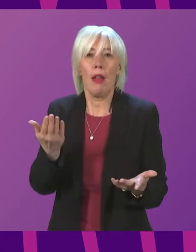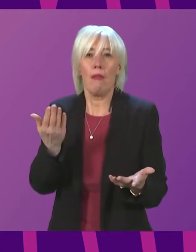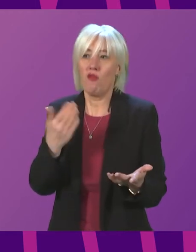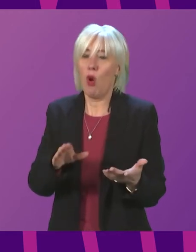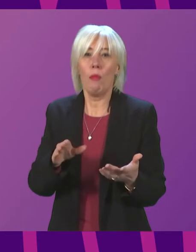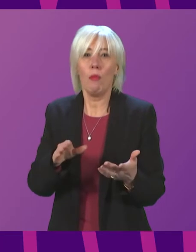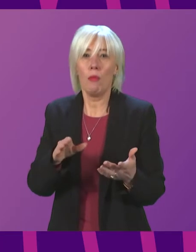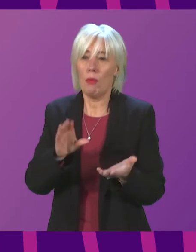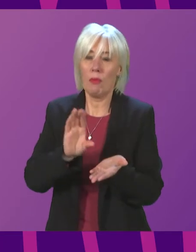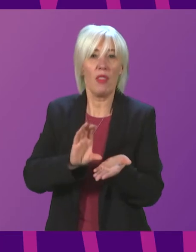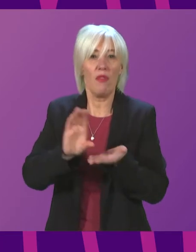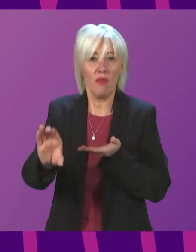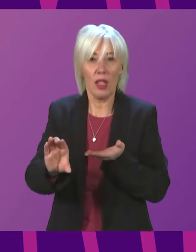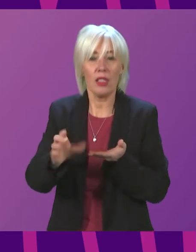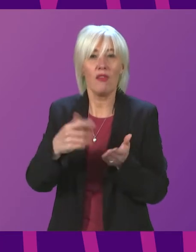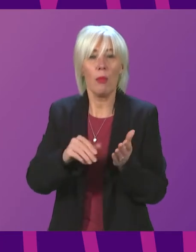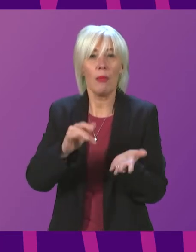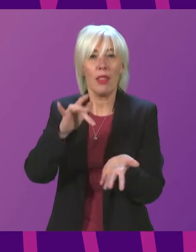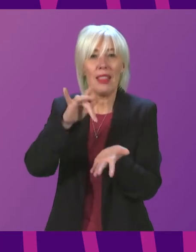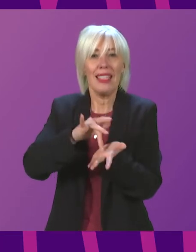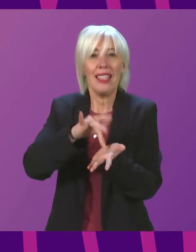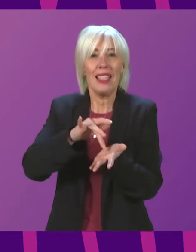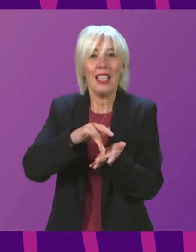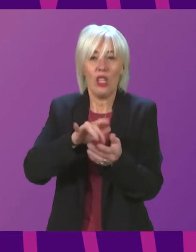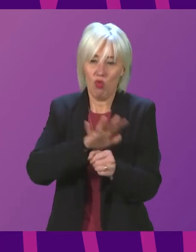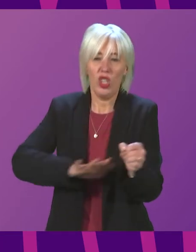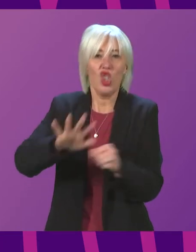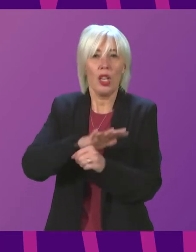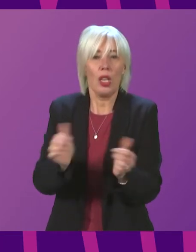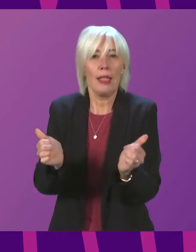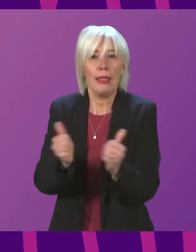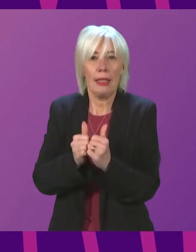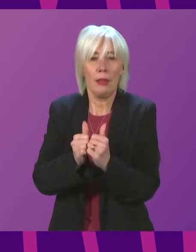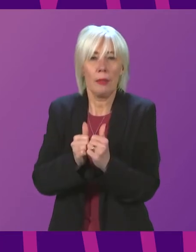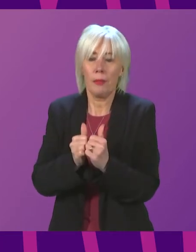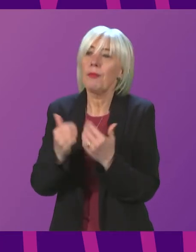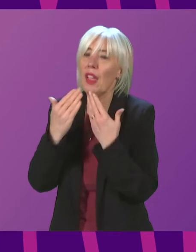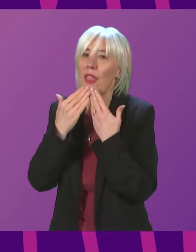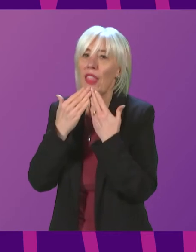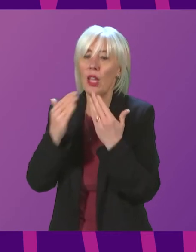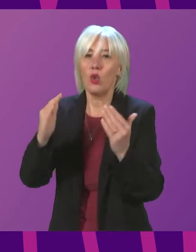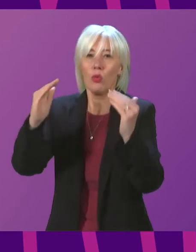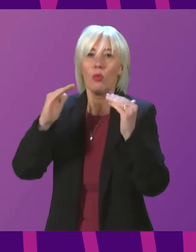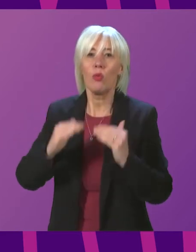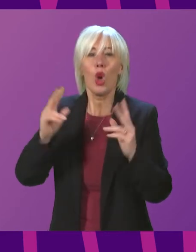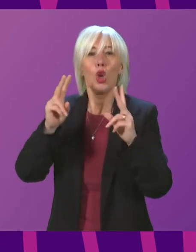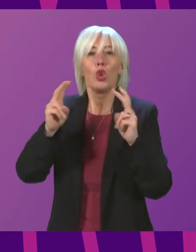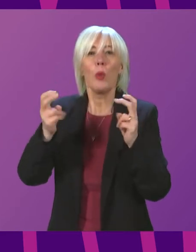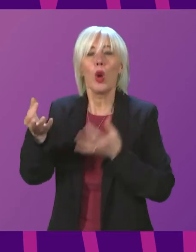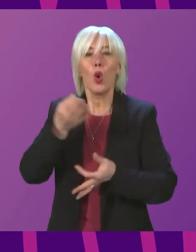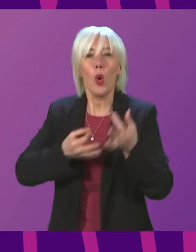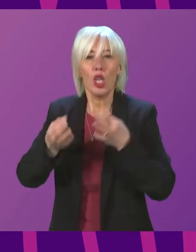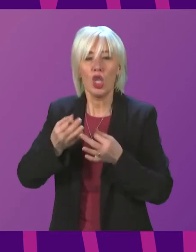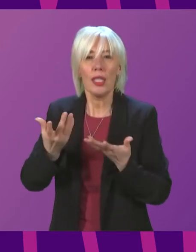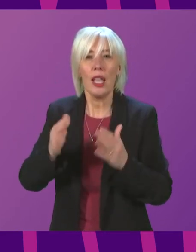deployment of the funds from the City Region deal. Thank you. That concludes topical questions. The next item of business